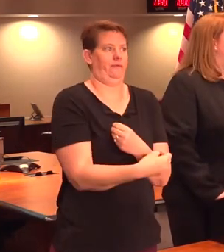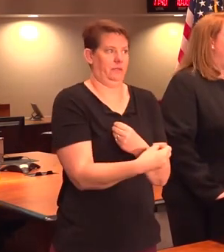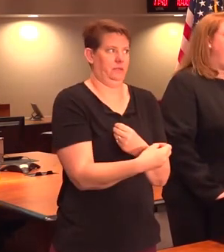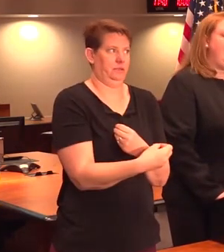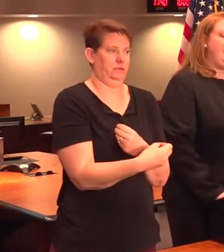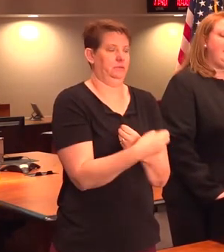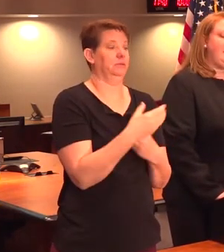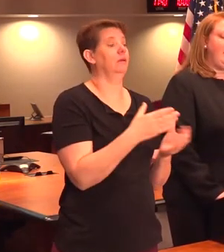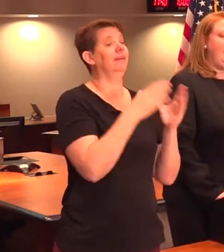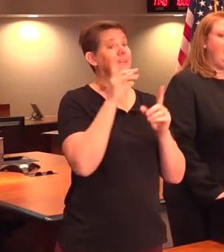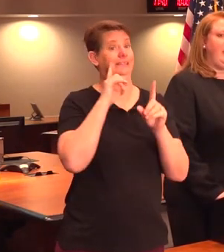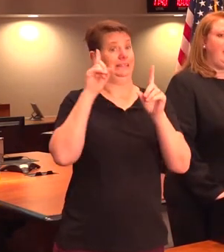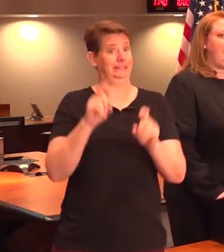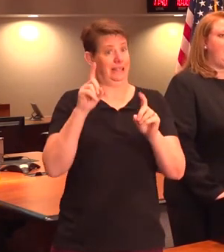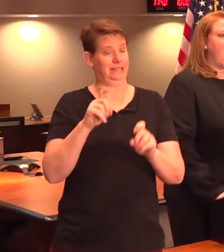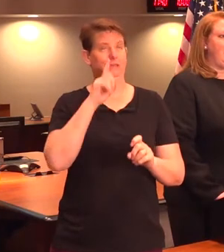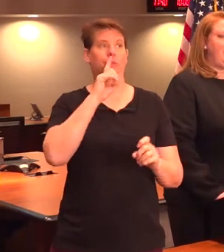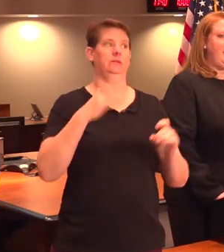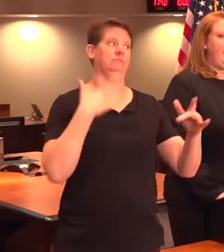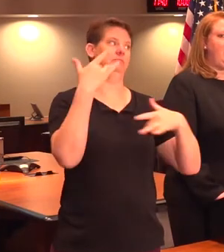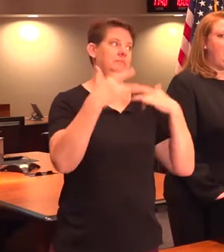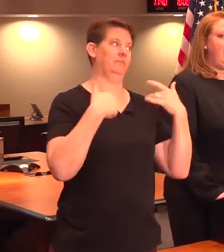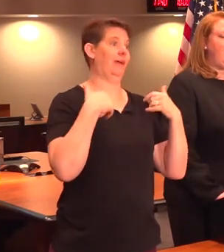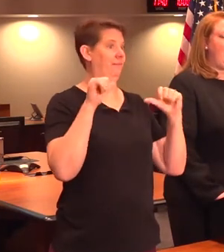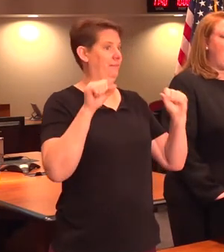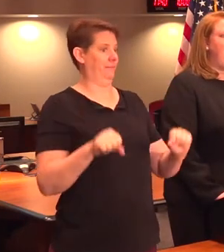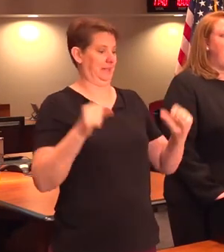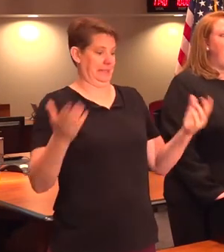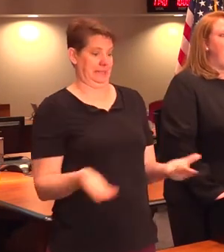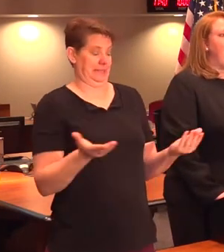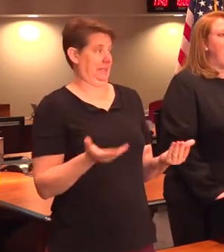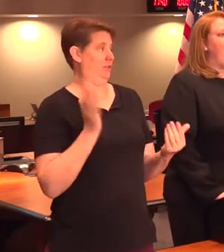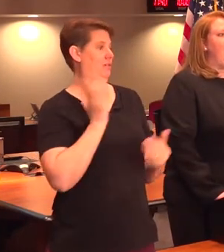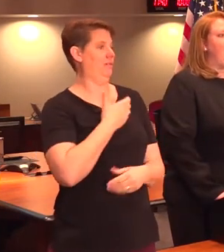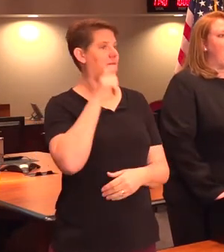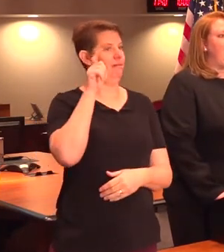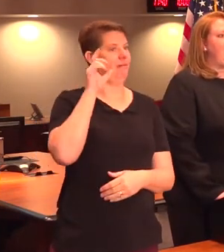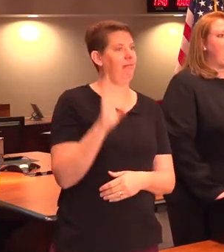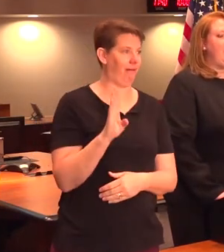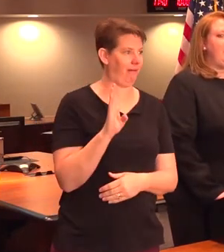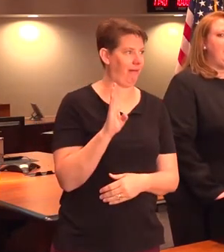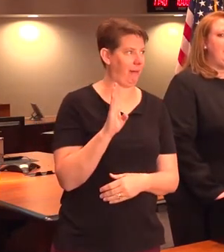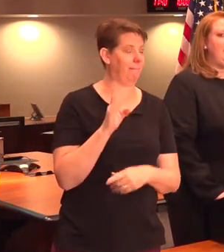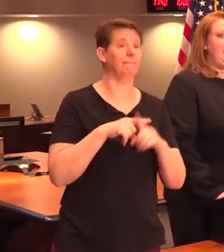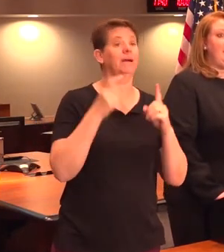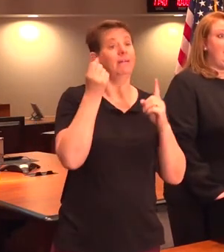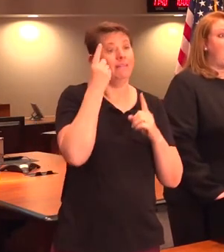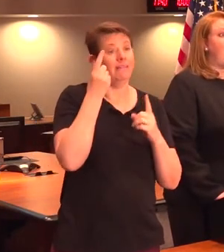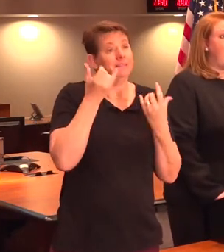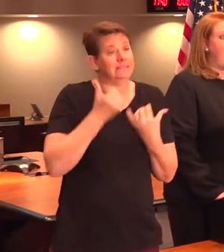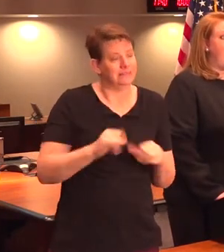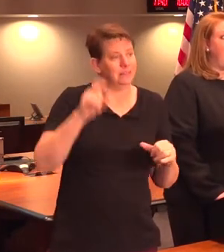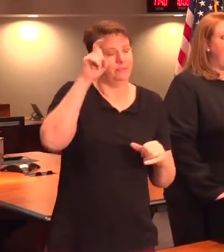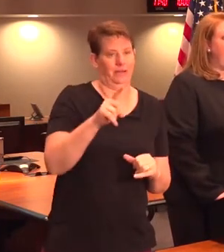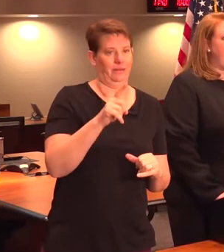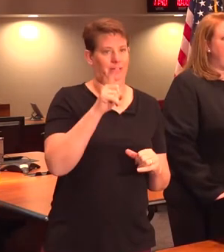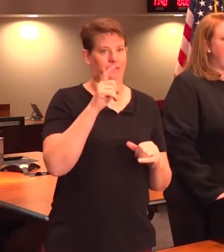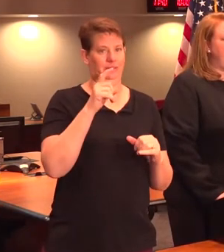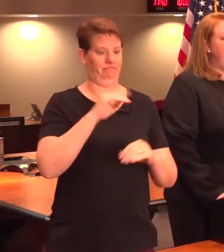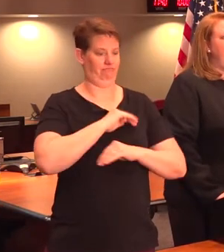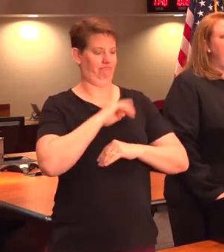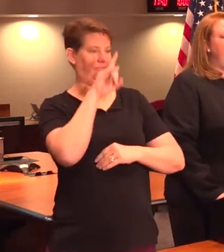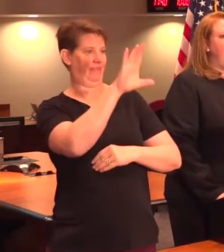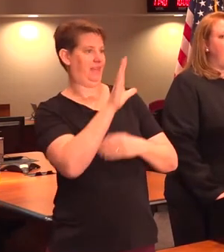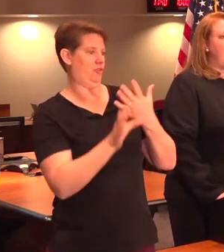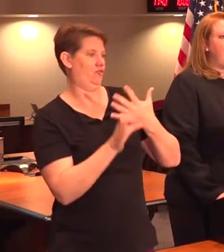regards to the testing, it is exciting that we have this ability now at our lab. However, people still need to meet the CDC criteria to be